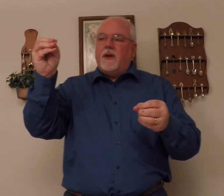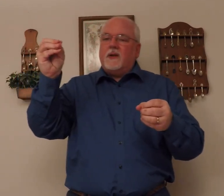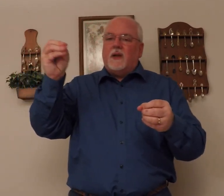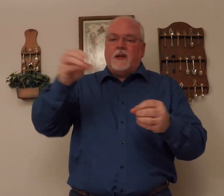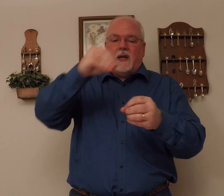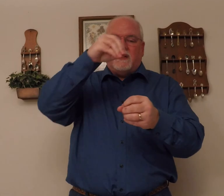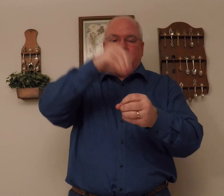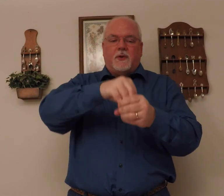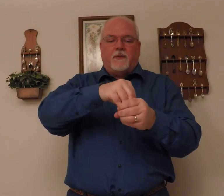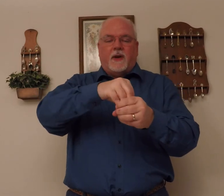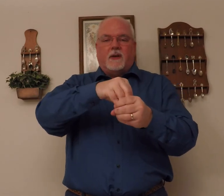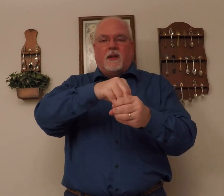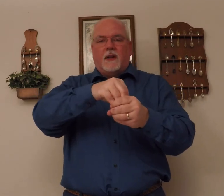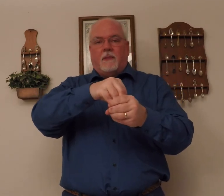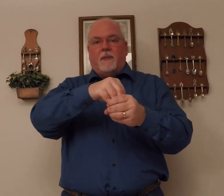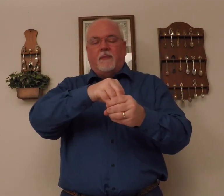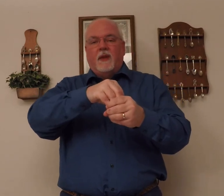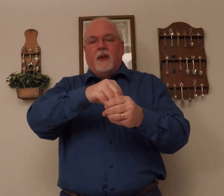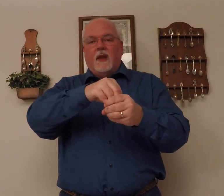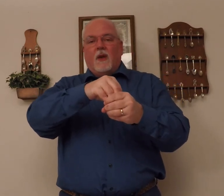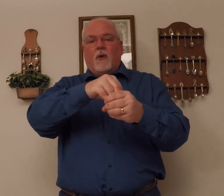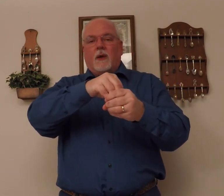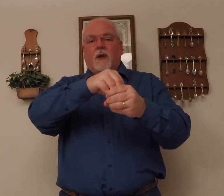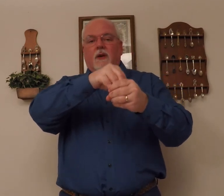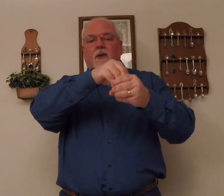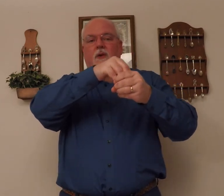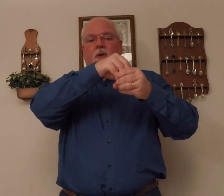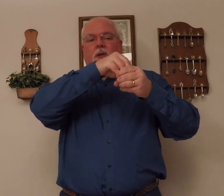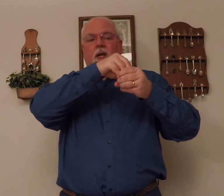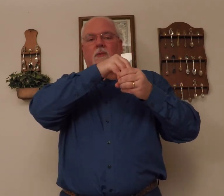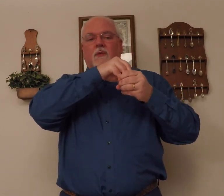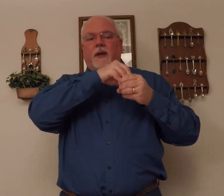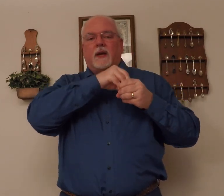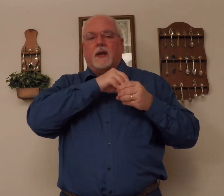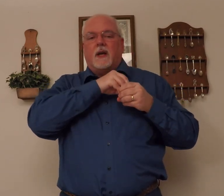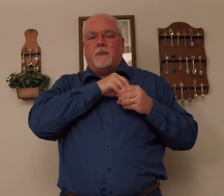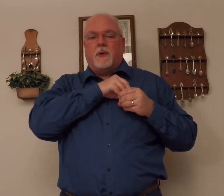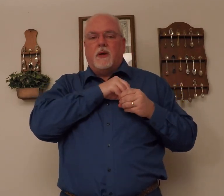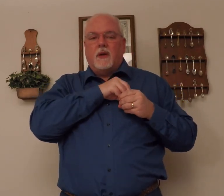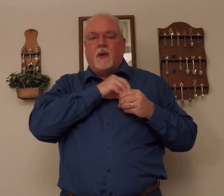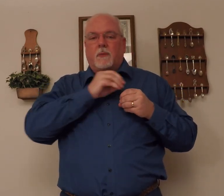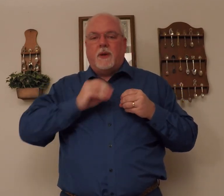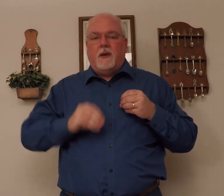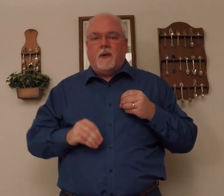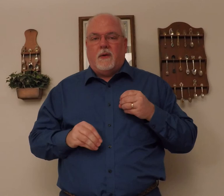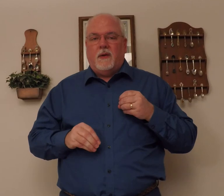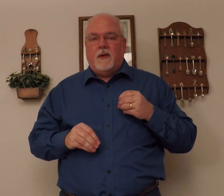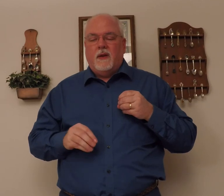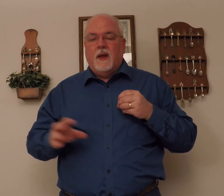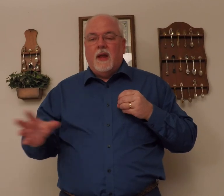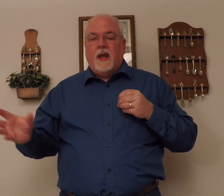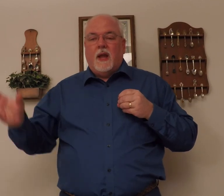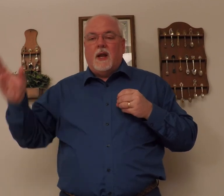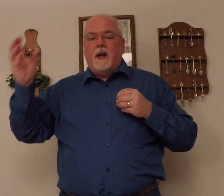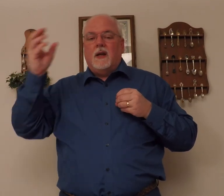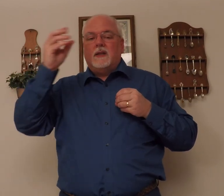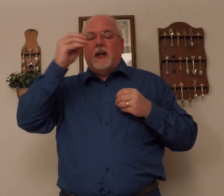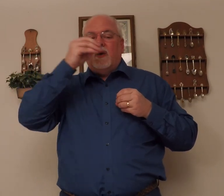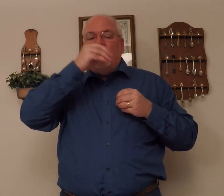fingers all together. Put your finger in the cup. What I'm going to do is I'm going move that cup up here. And I'm going to say,